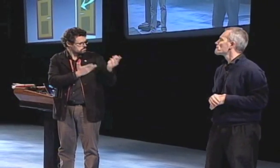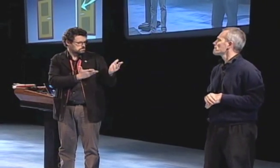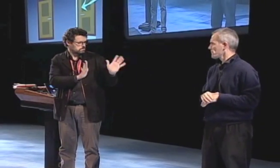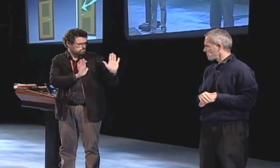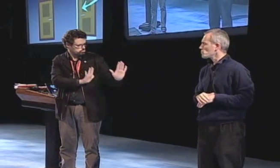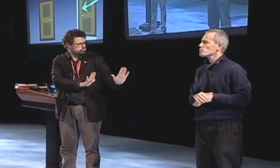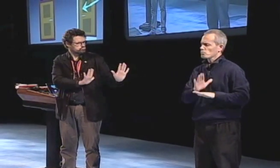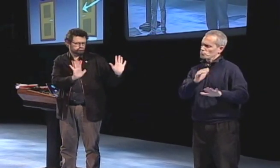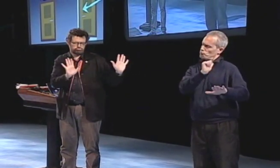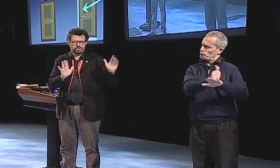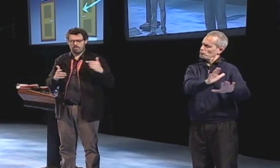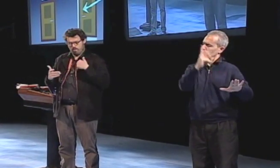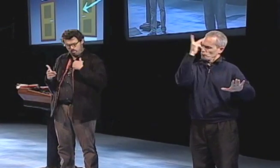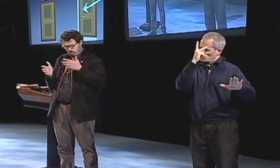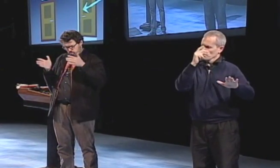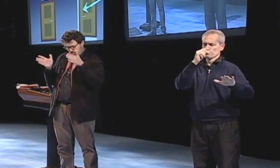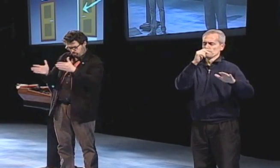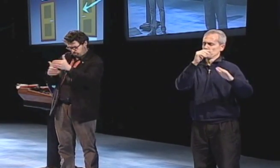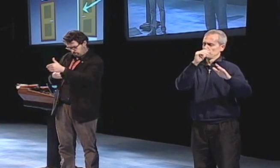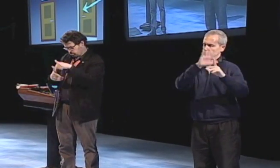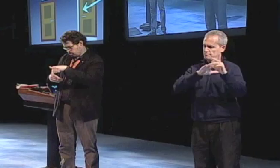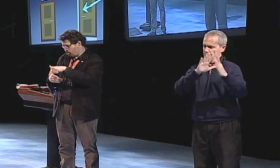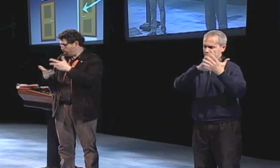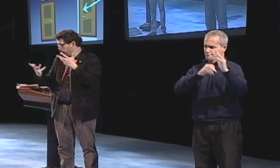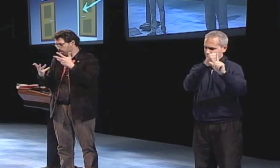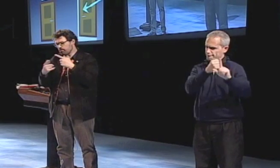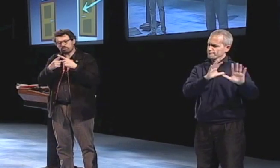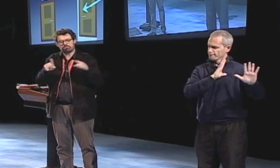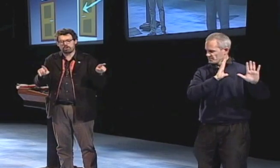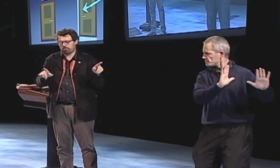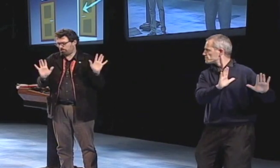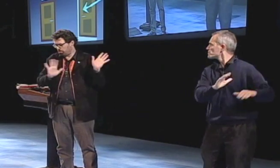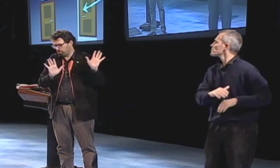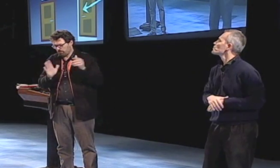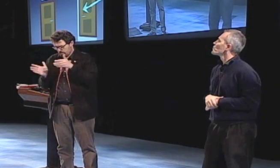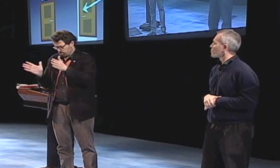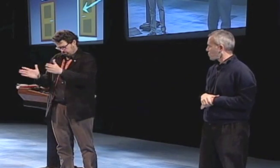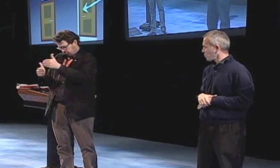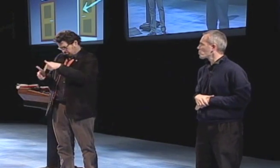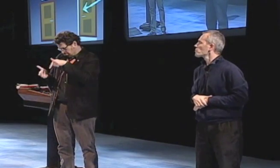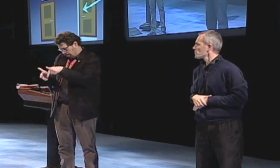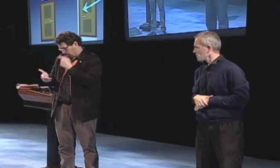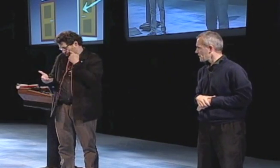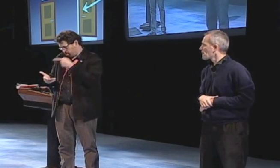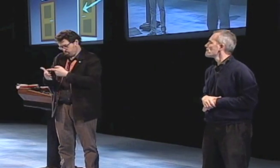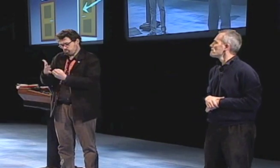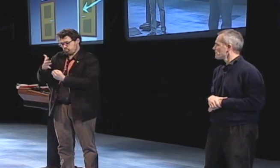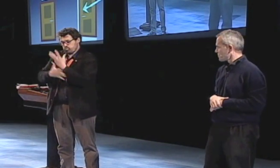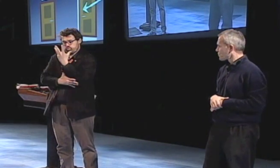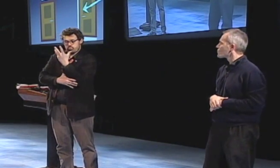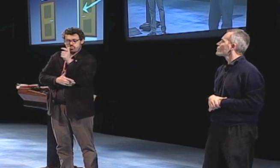I have much respect for the ideas that came from the original philosophy that they put forth